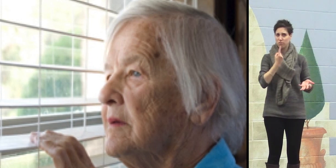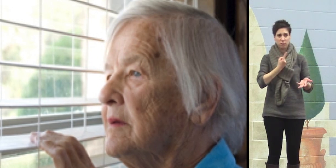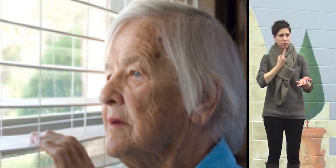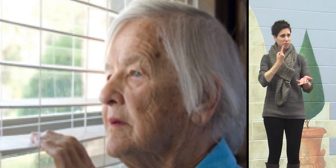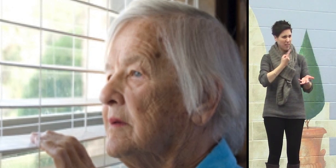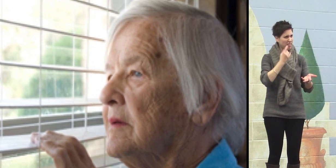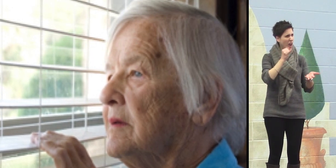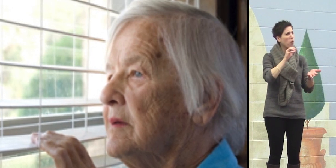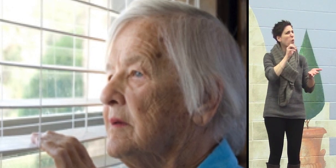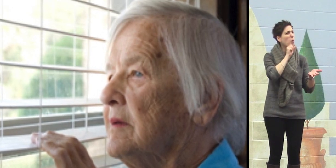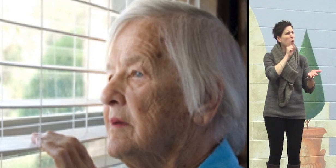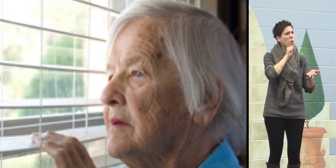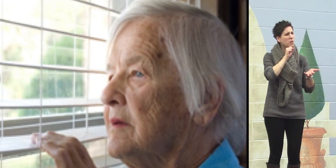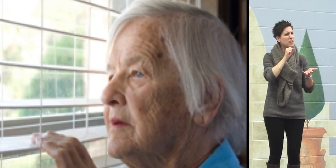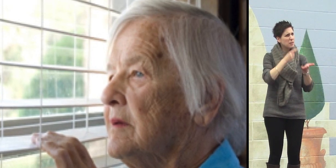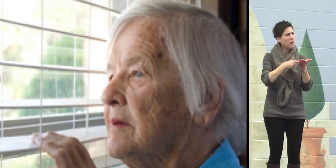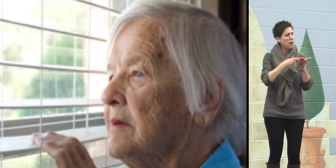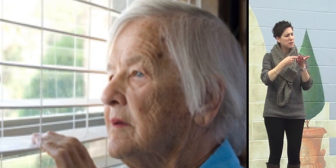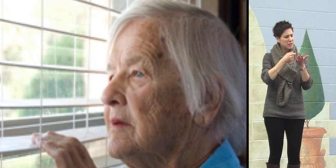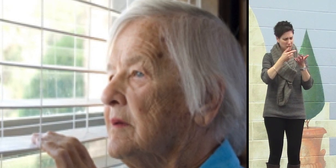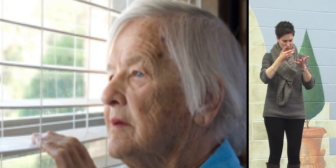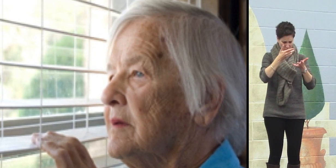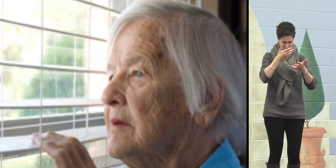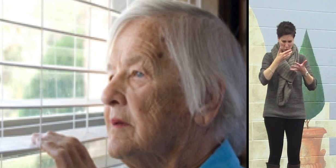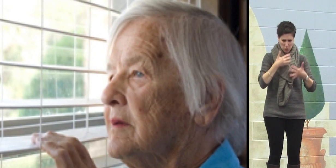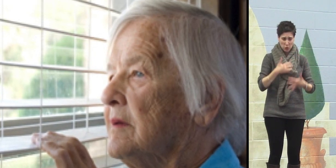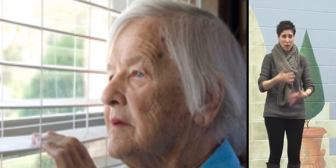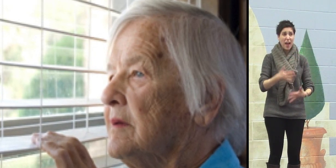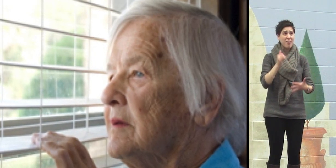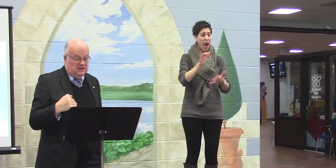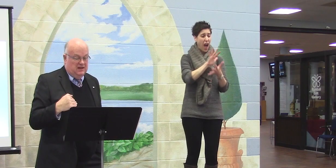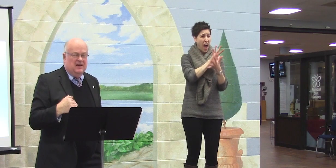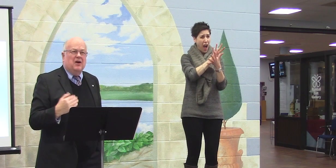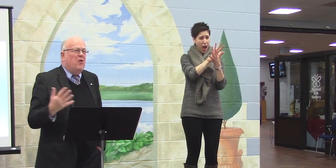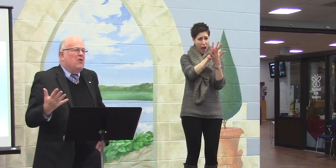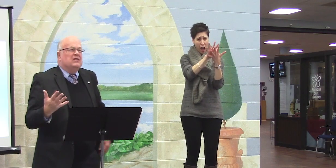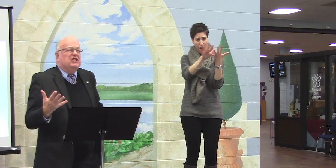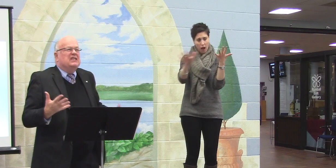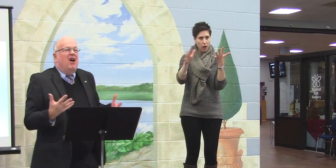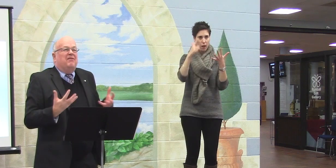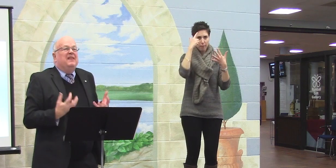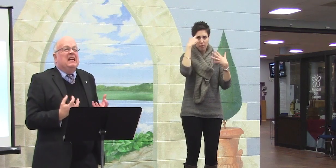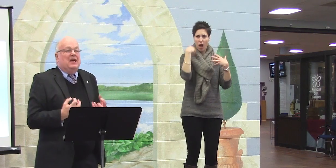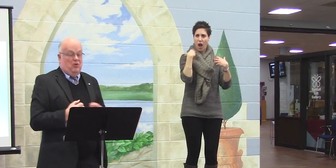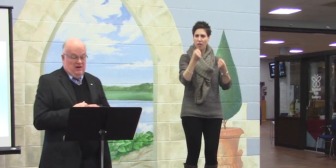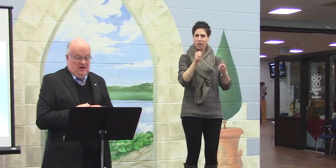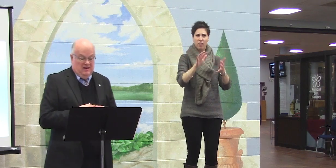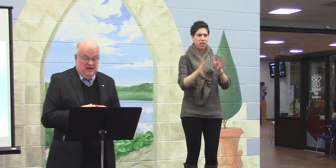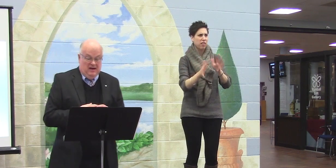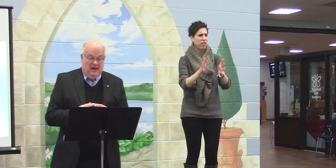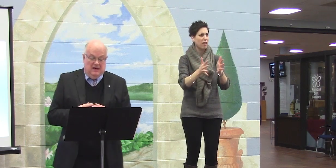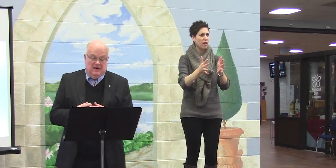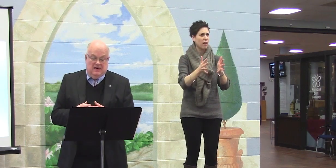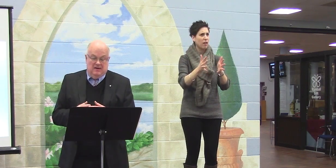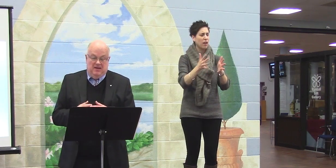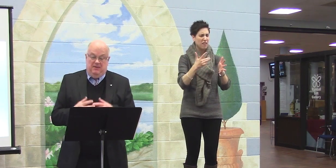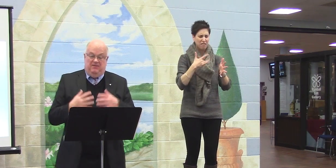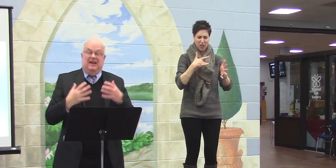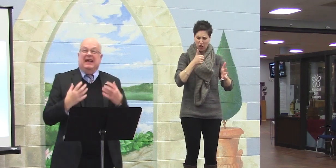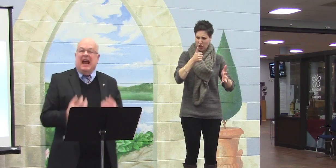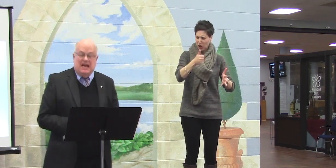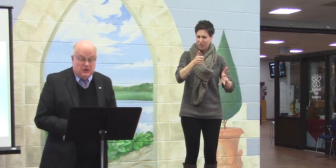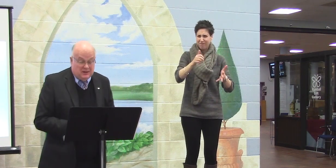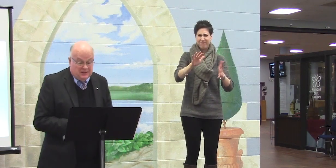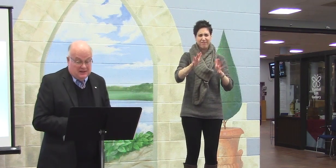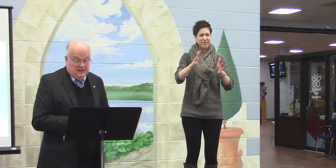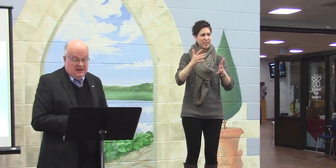things can lead to mental health problems. Or just not feeling good. Maybe